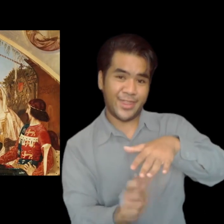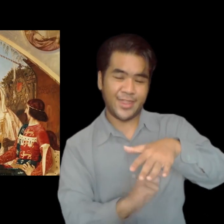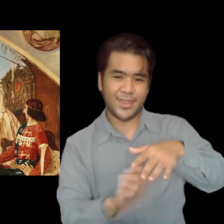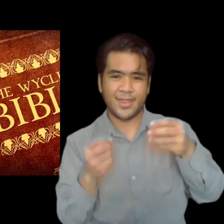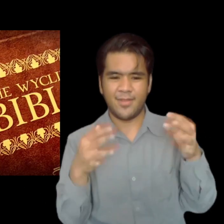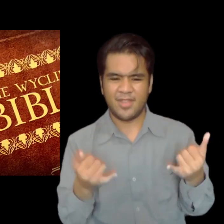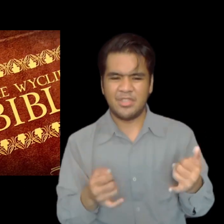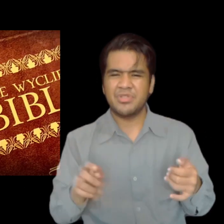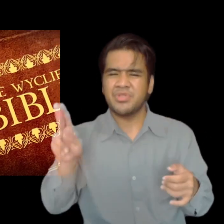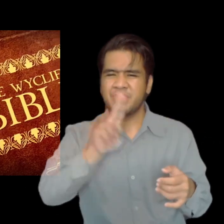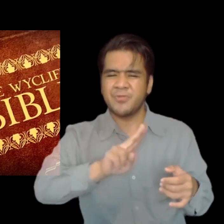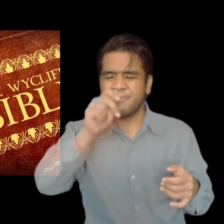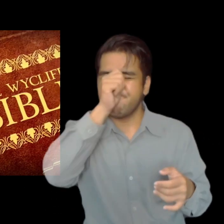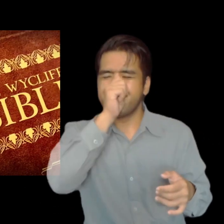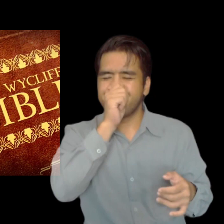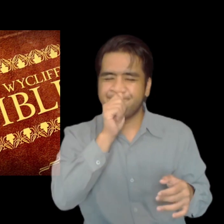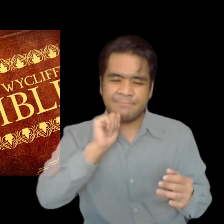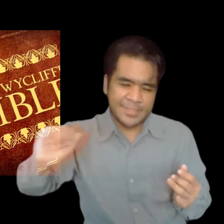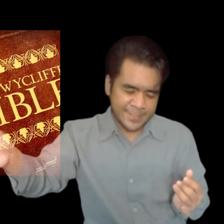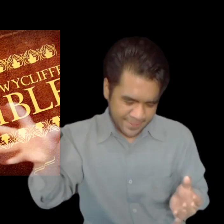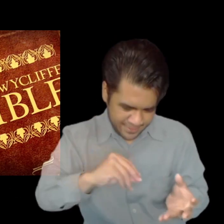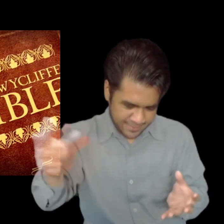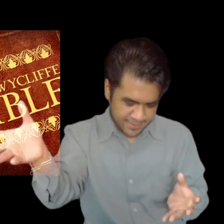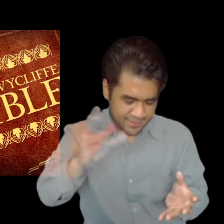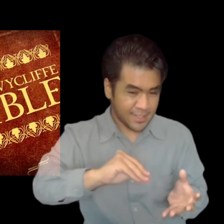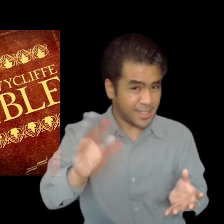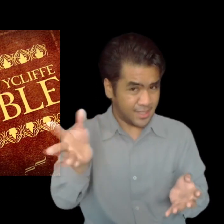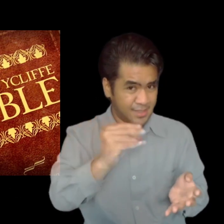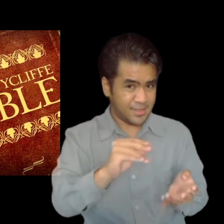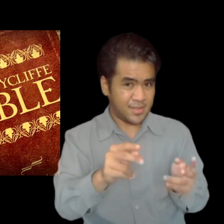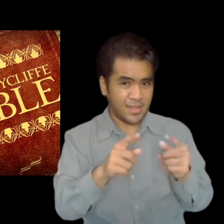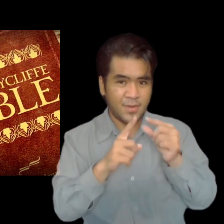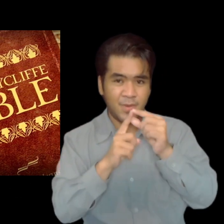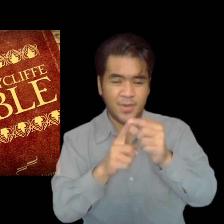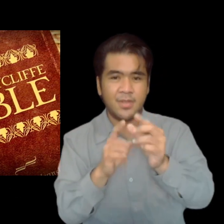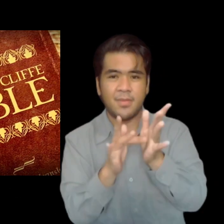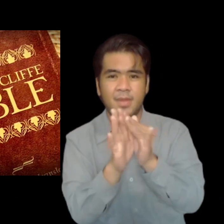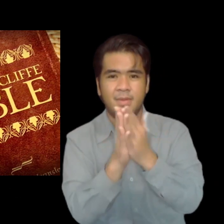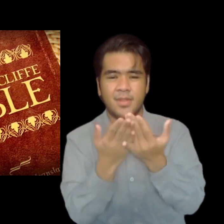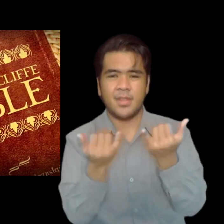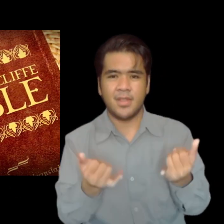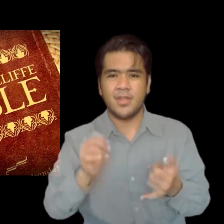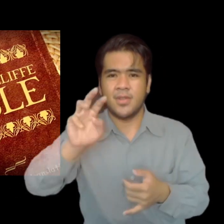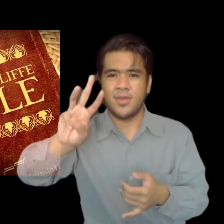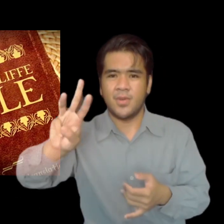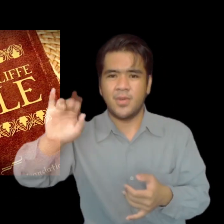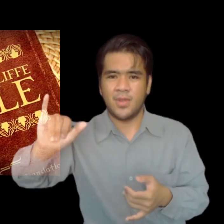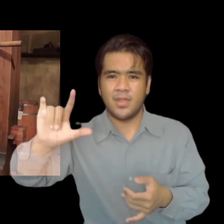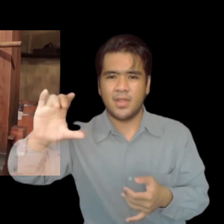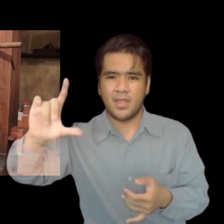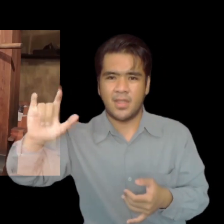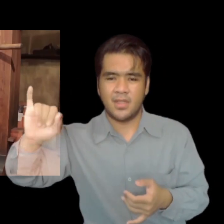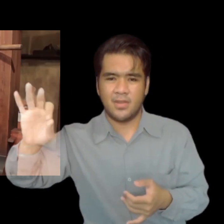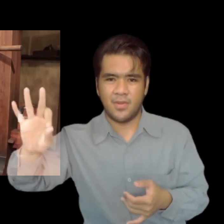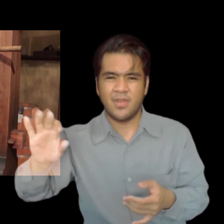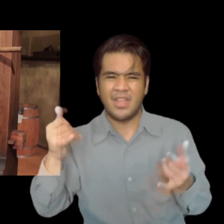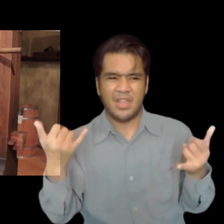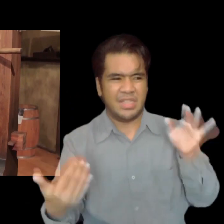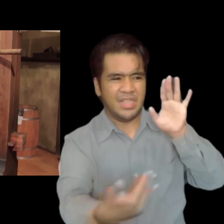So, in 1380, took the lead in translating the Bible from Latin into English. The printing press was only invented